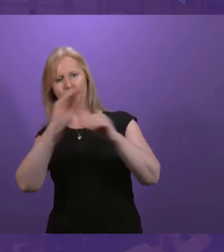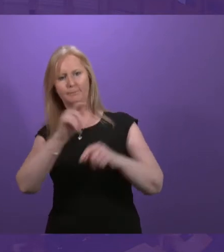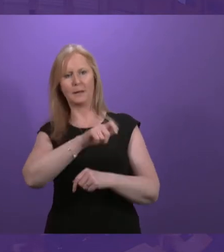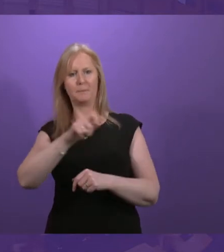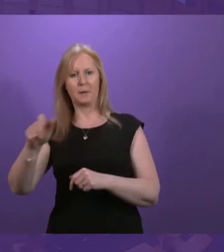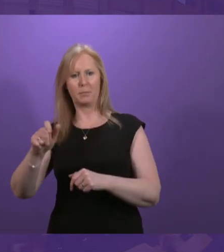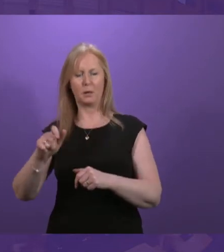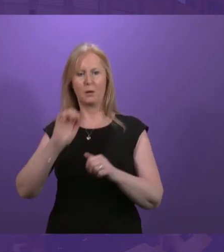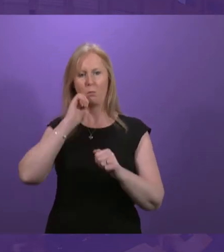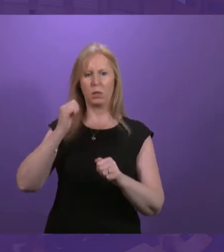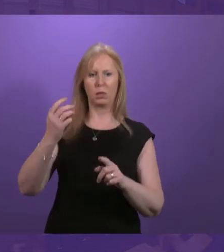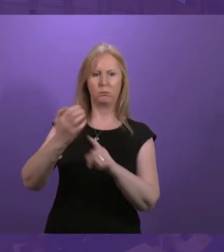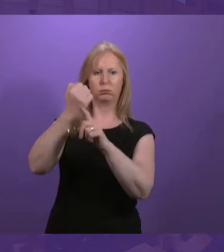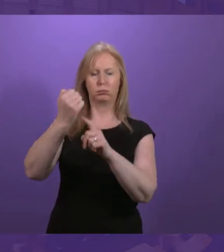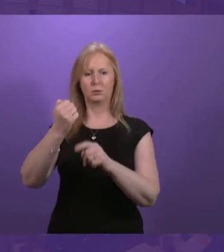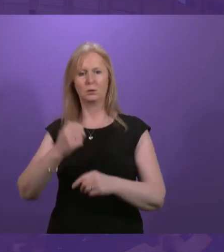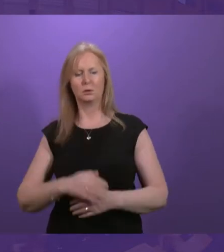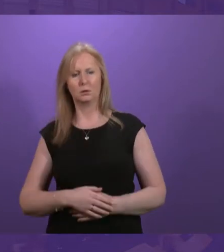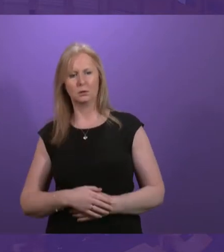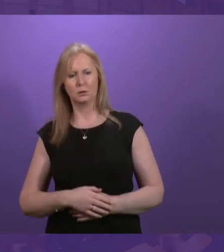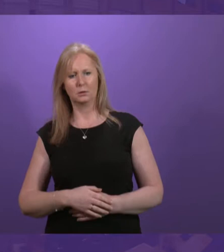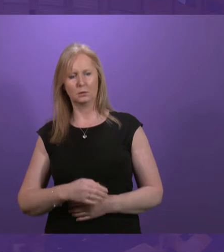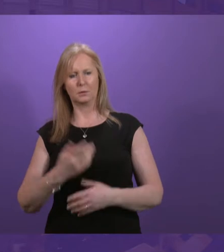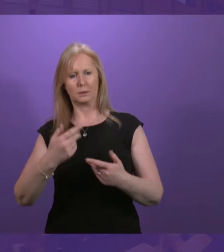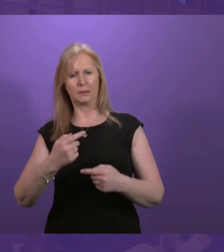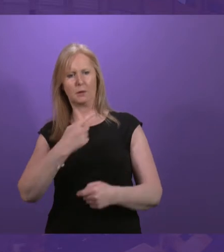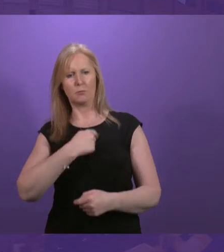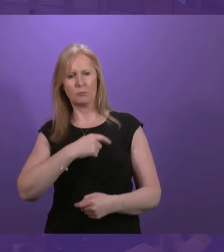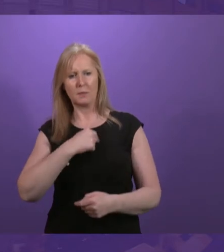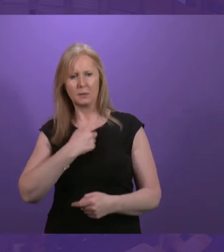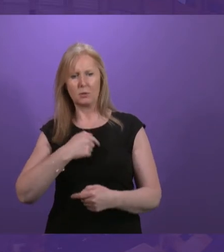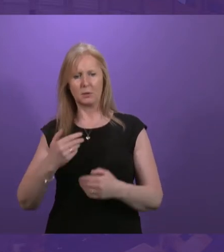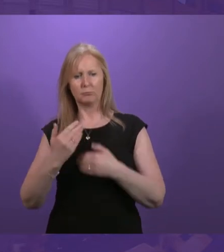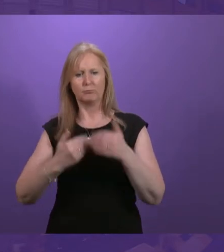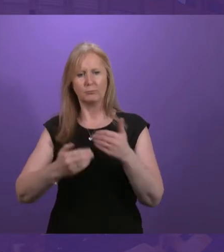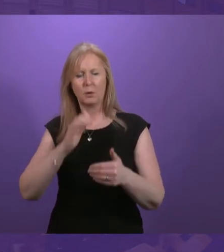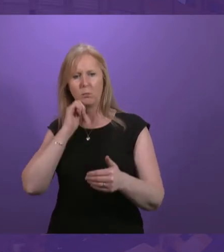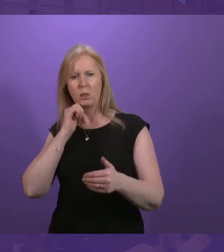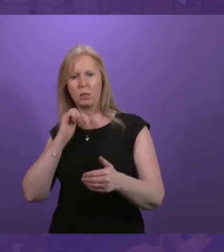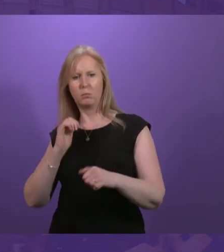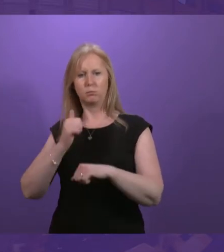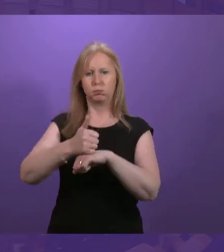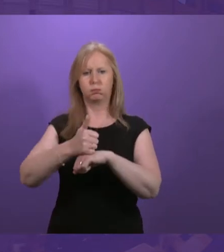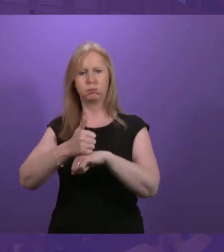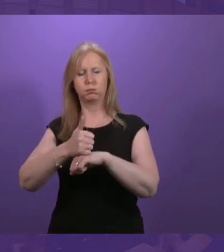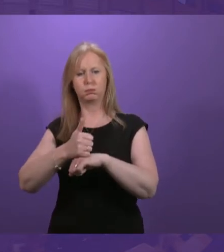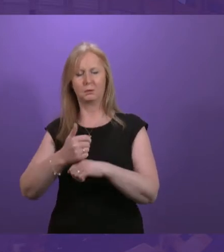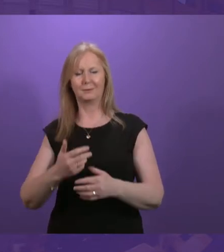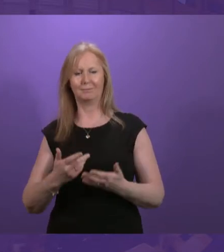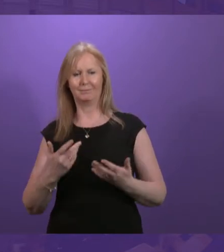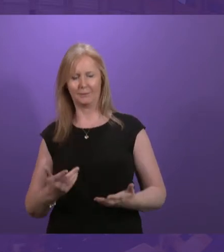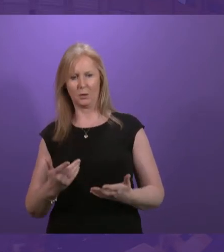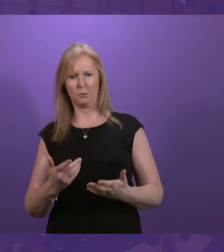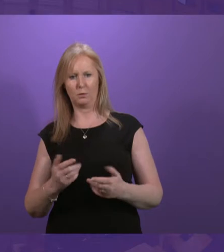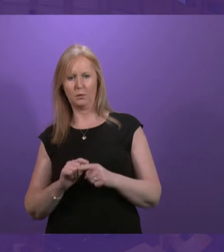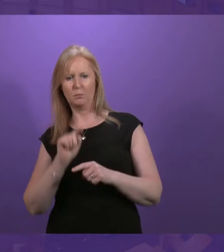vulnerable people and after repeated promises that the new system would be up and running by the end of this Parliament, we now learn that